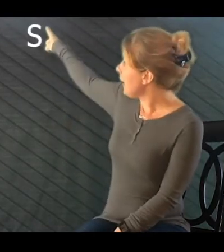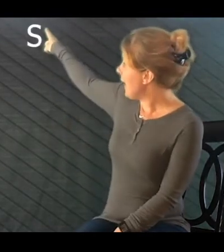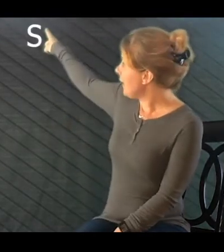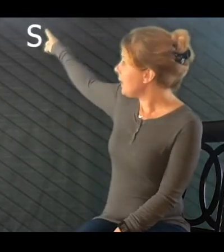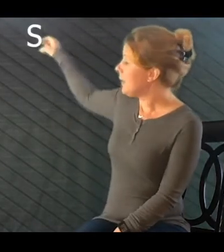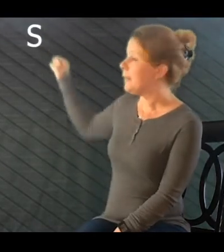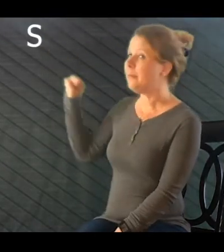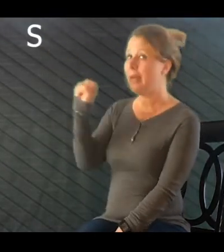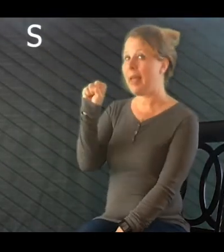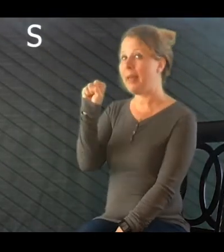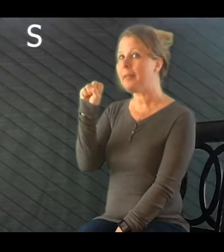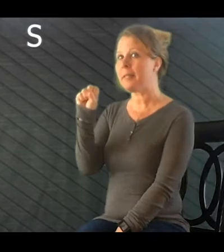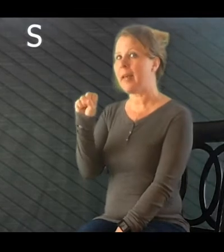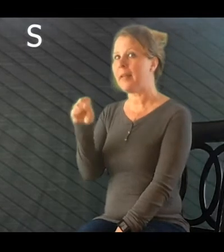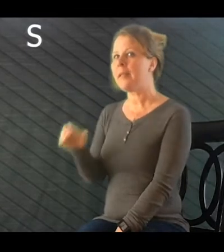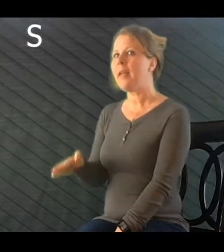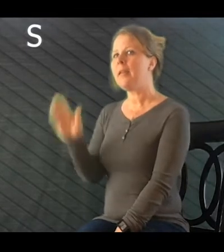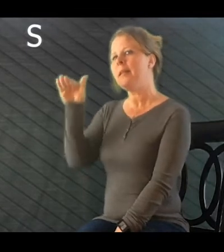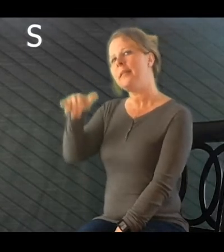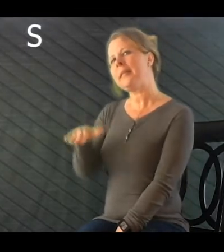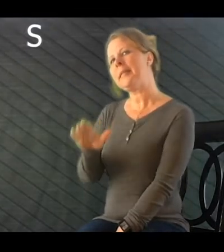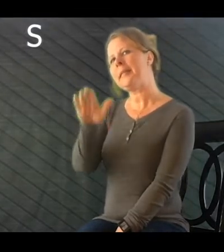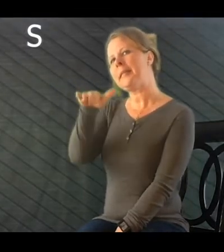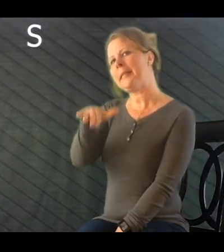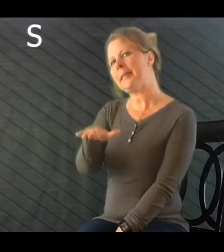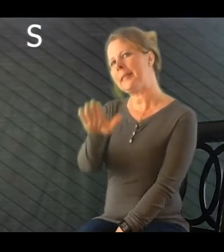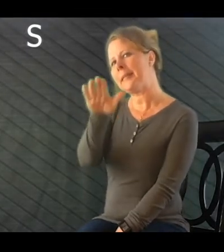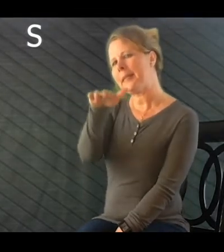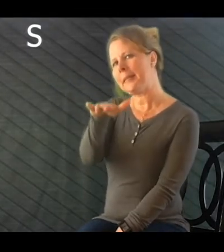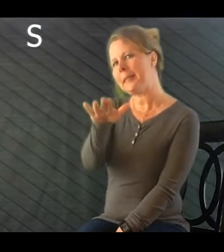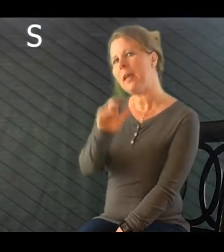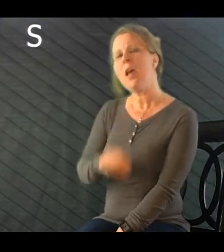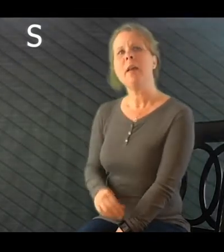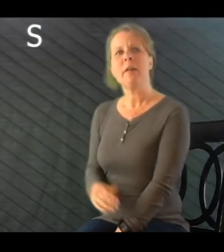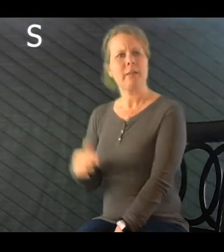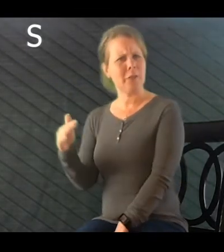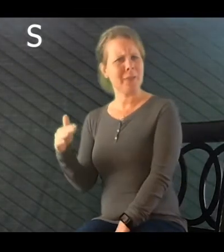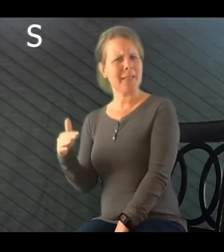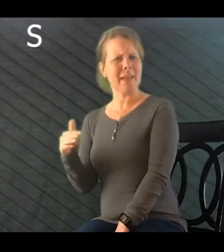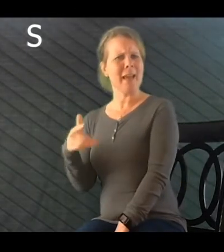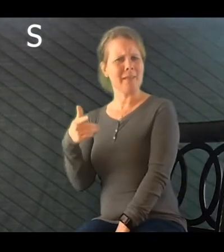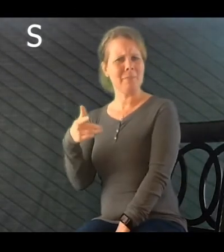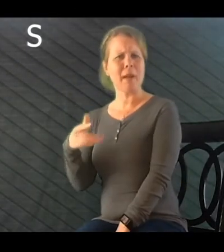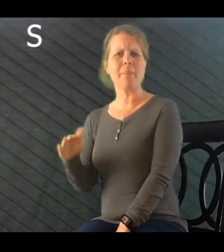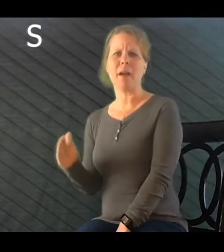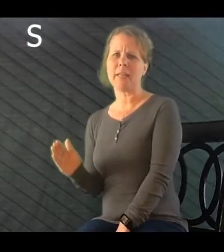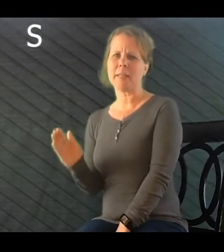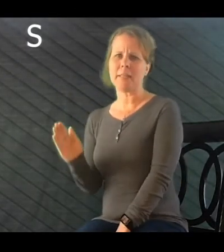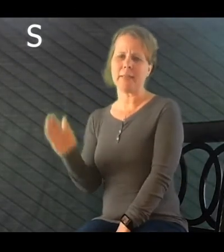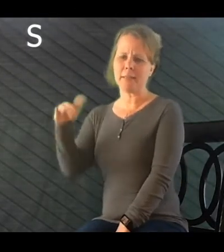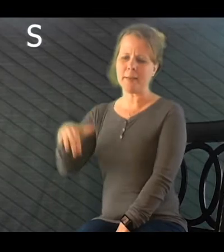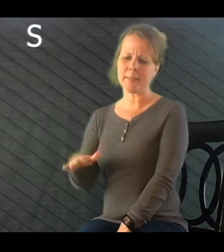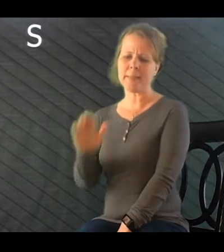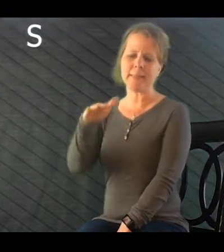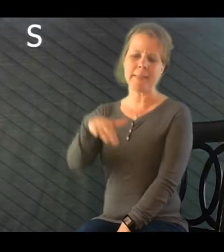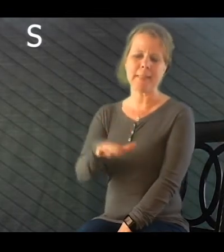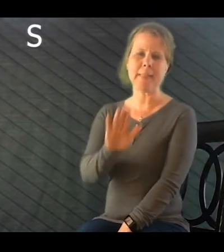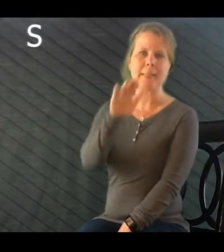S. S says ssss. Did you see that? My body says ssss,